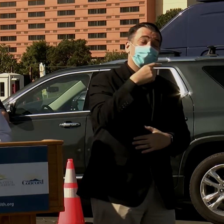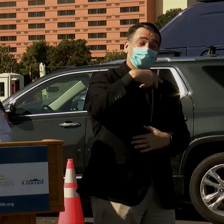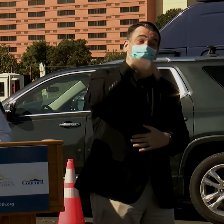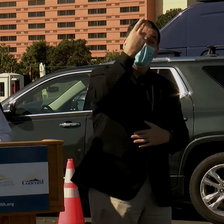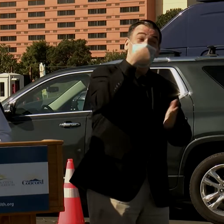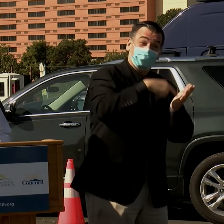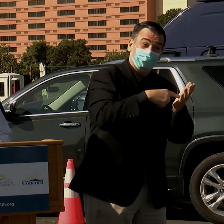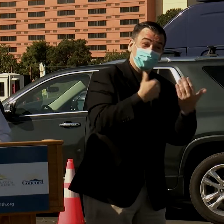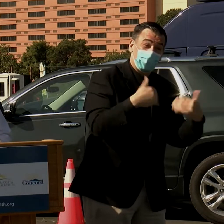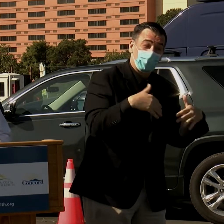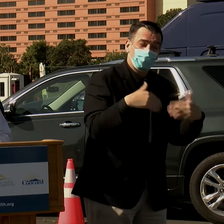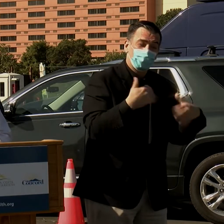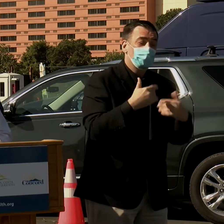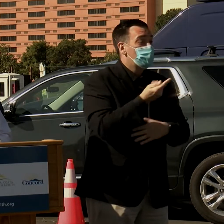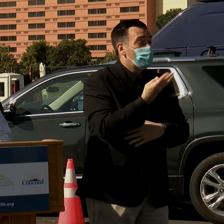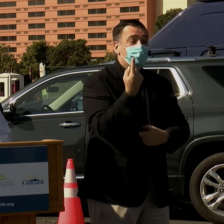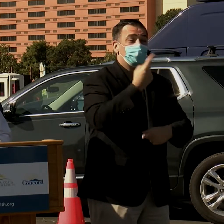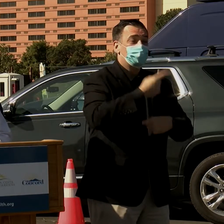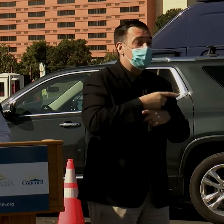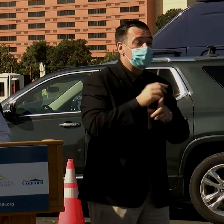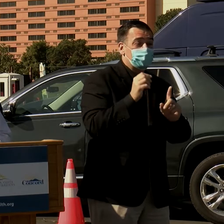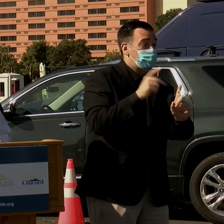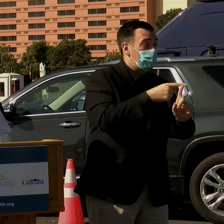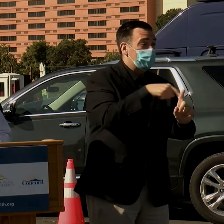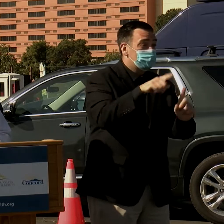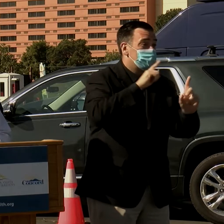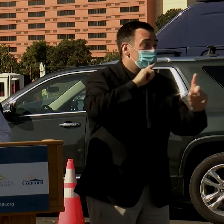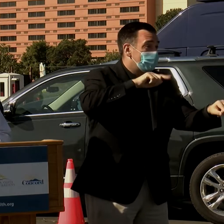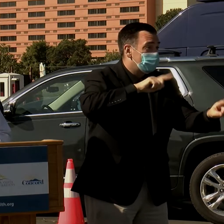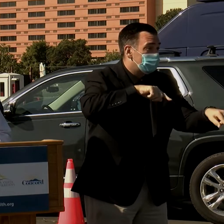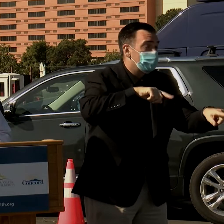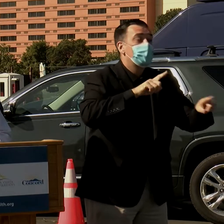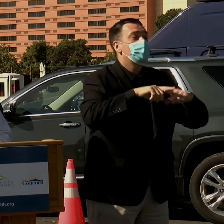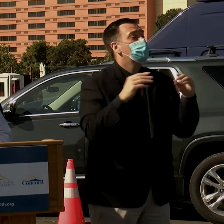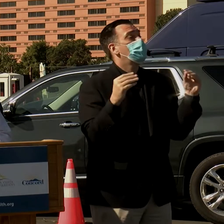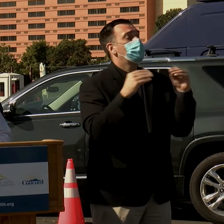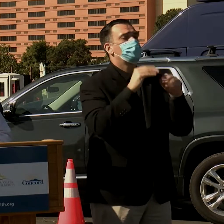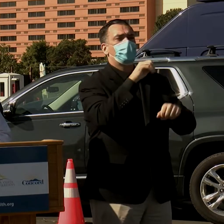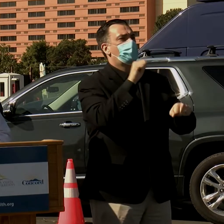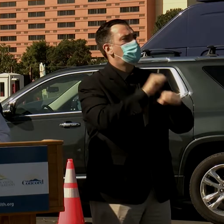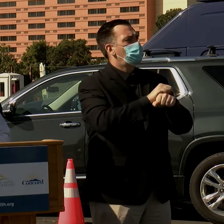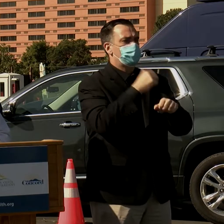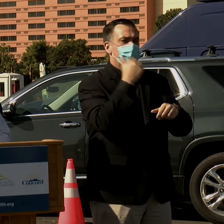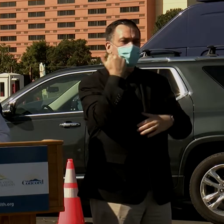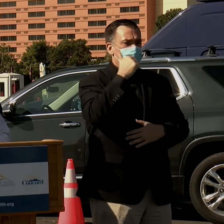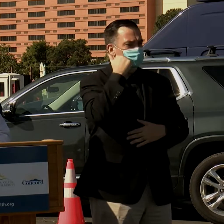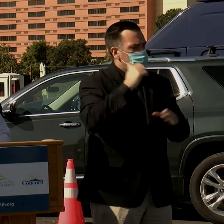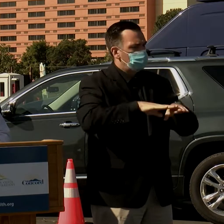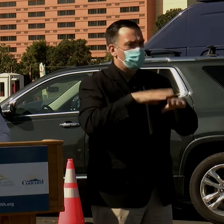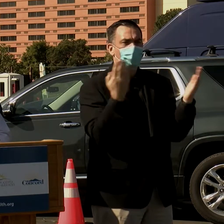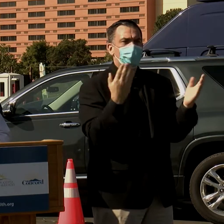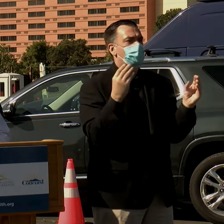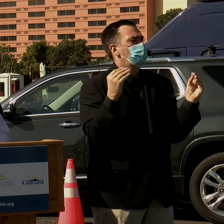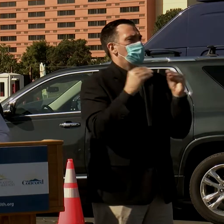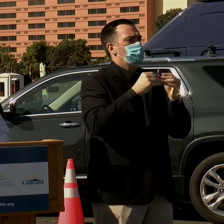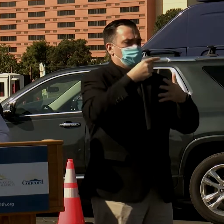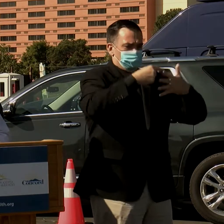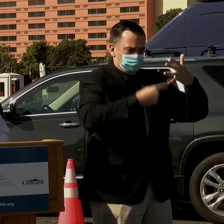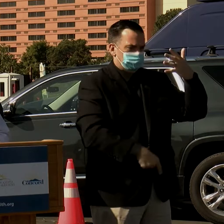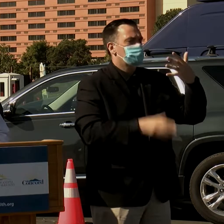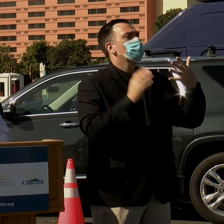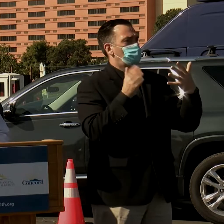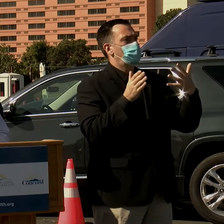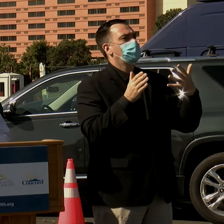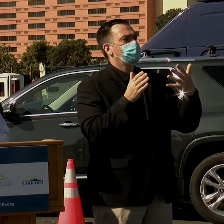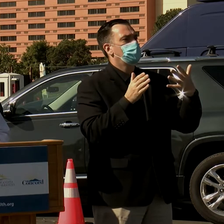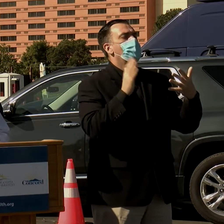is very high and might take us a few days to get back to you. But more appointments do open up. Each day, we open up thousands of more appointments. So we